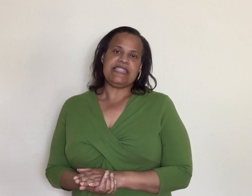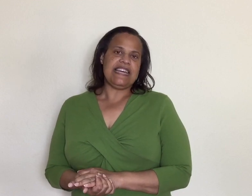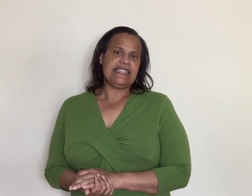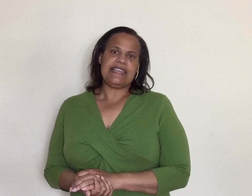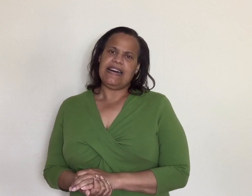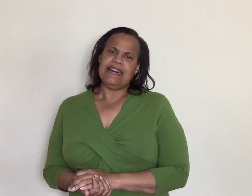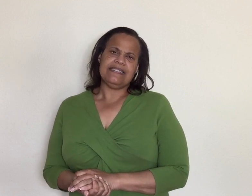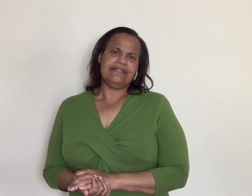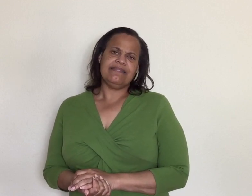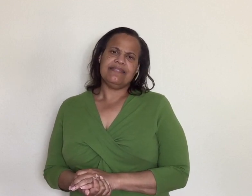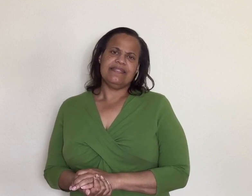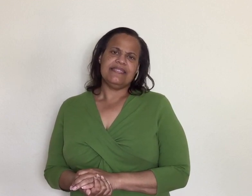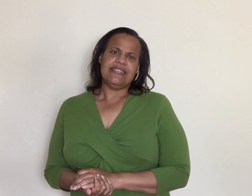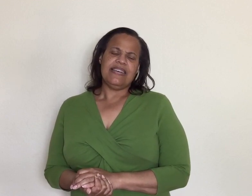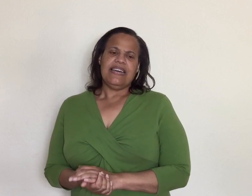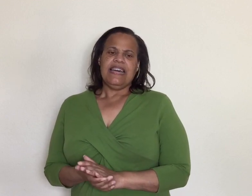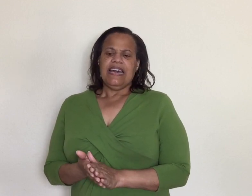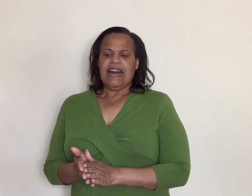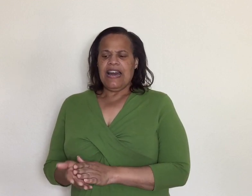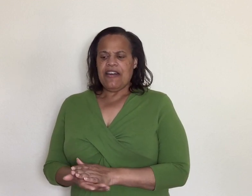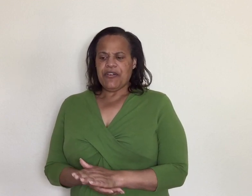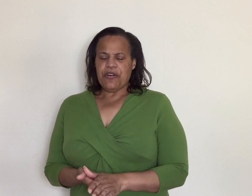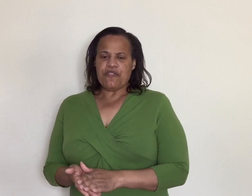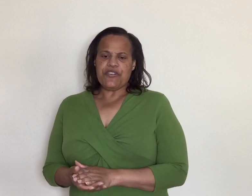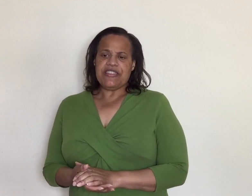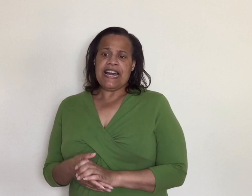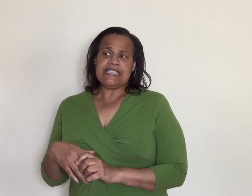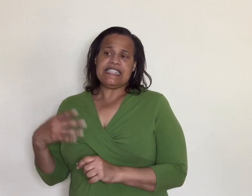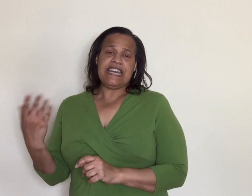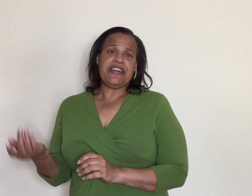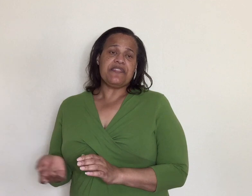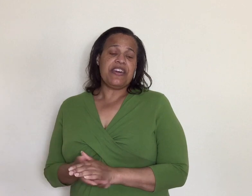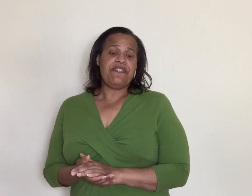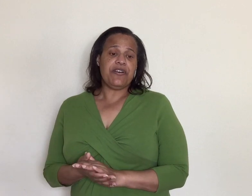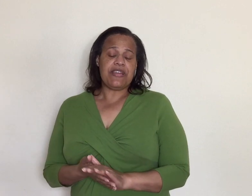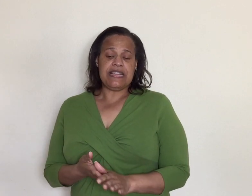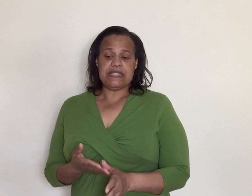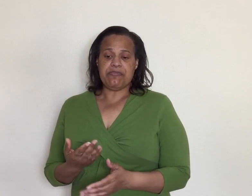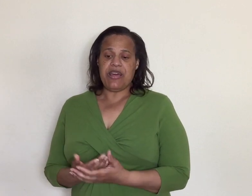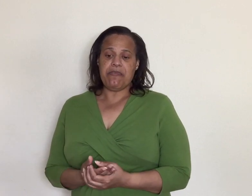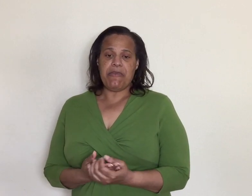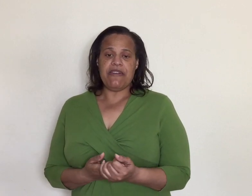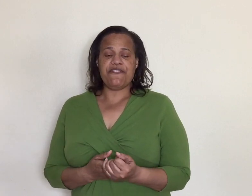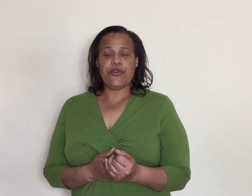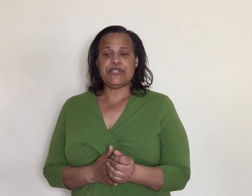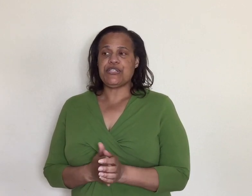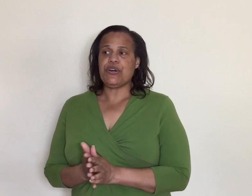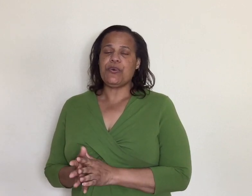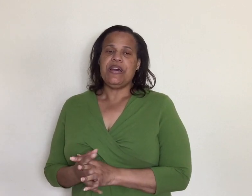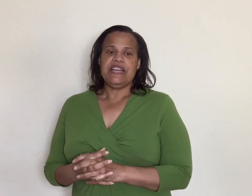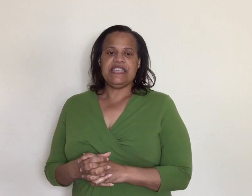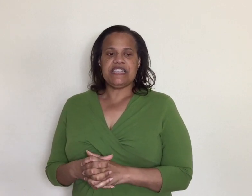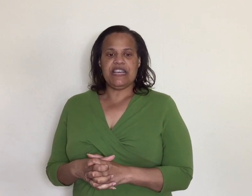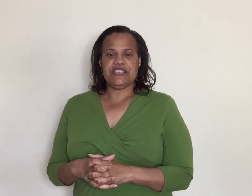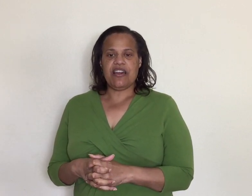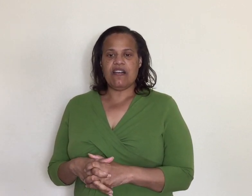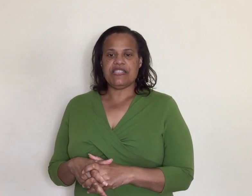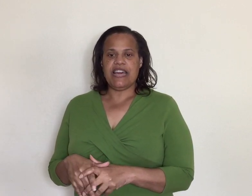stay inside i have a girlfriend that has a daycare they feel that it's they made first and so she said she called she